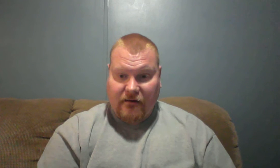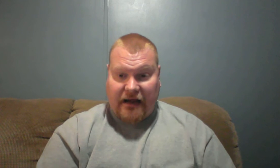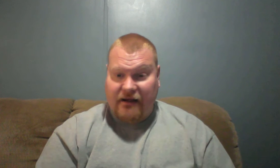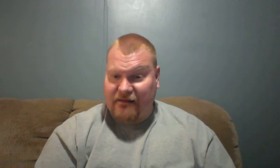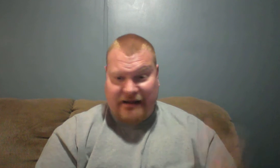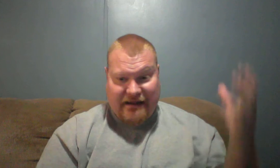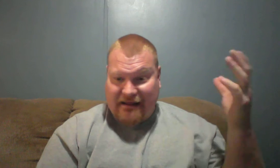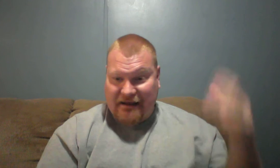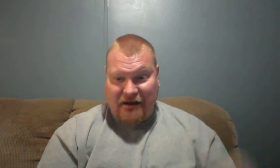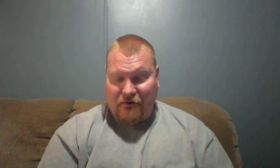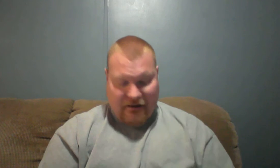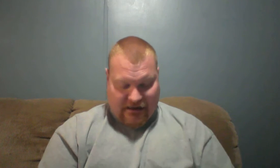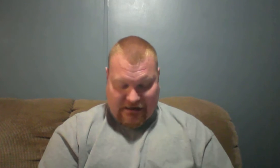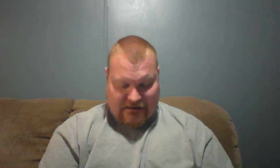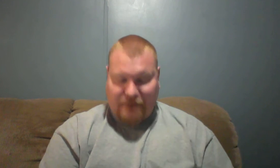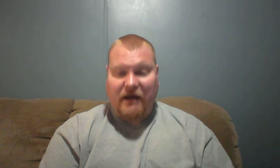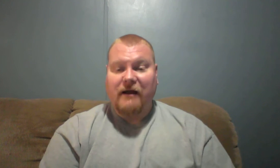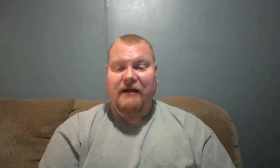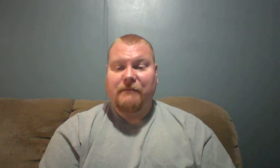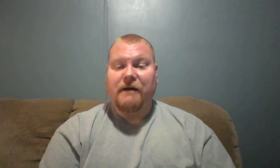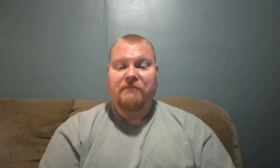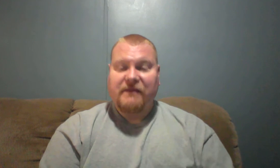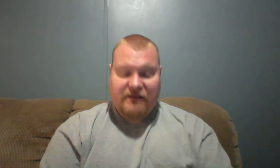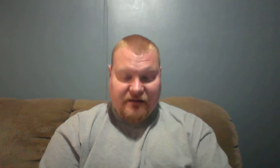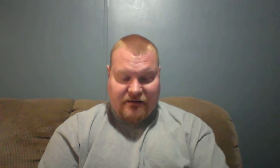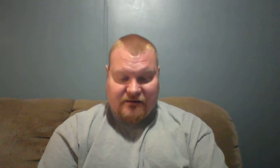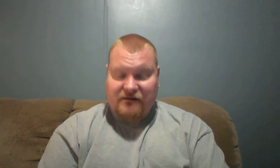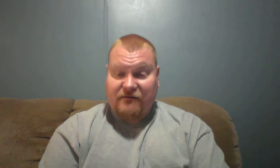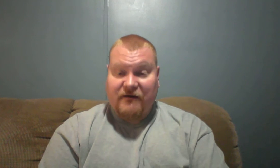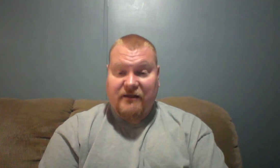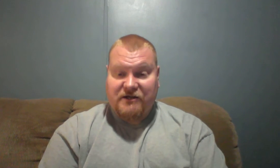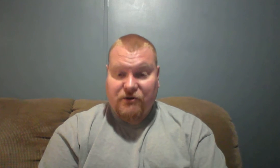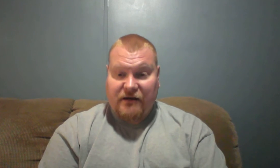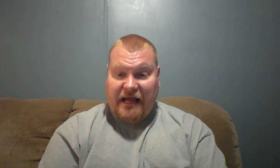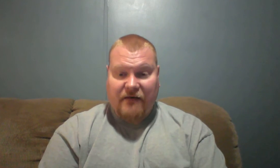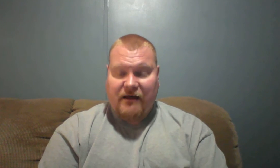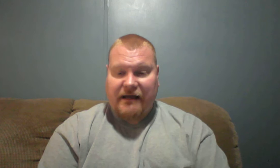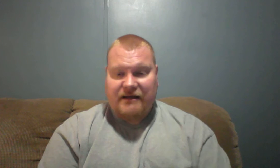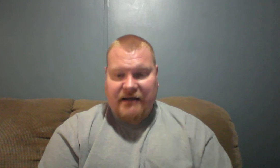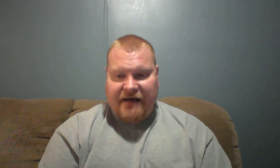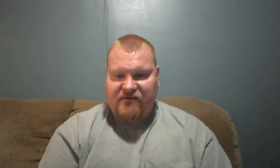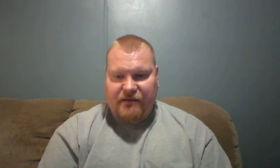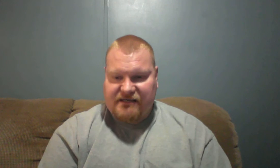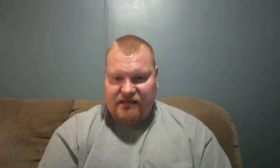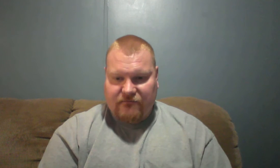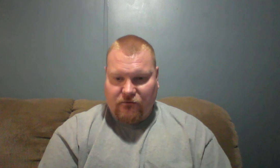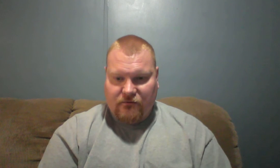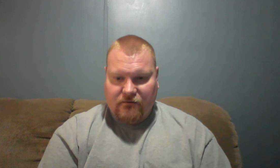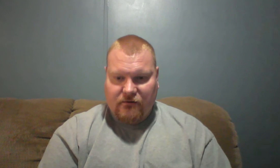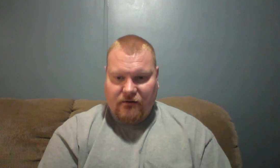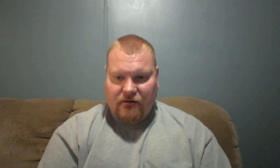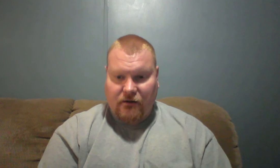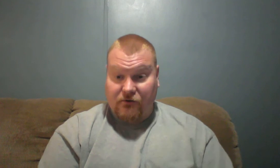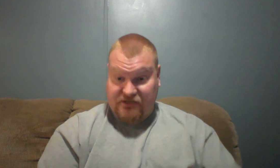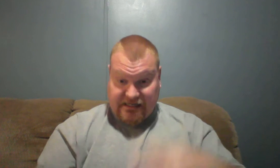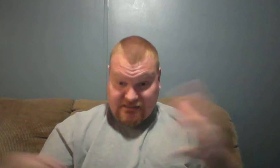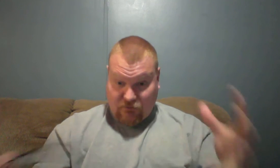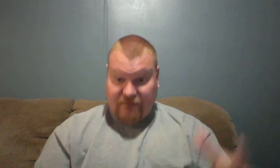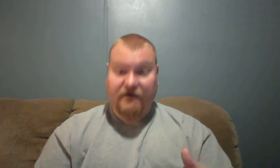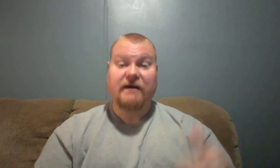you know but the fun that you can have it doesn't have to be sinful you know sin's only fun and